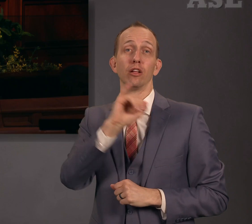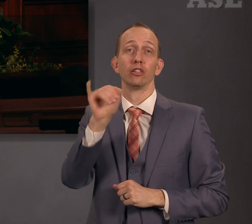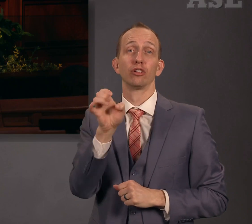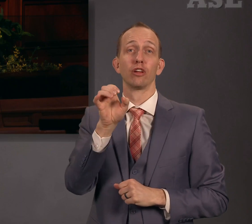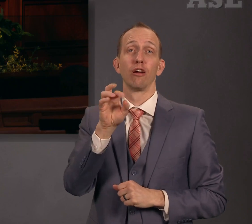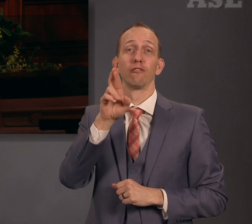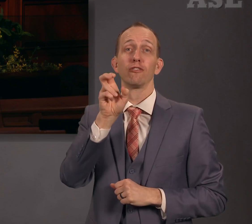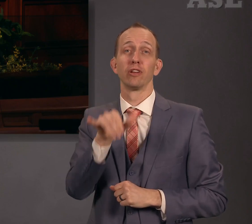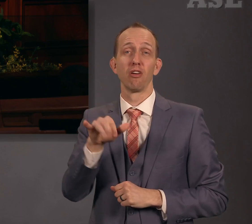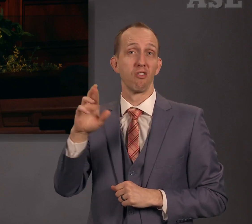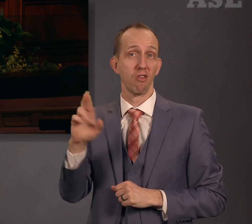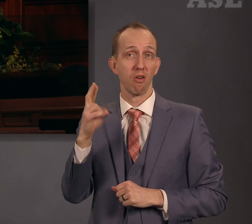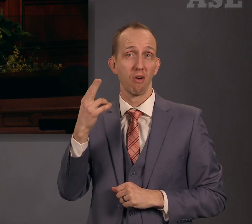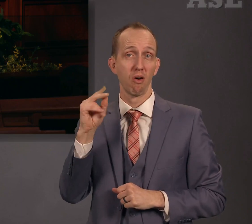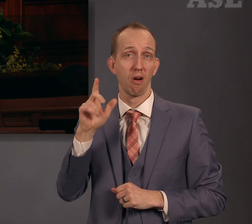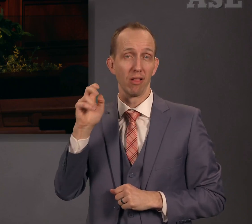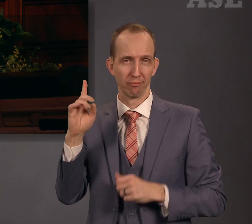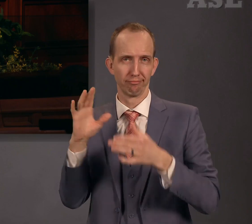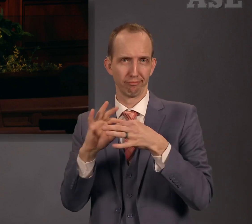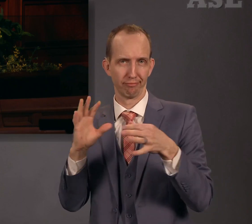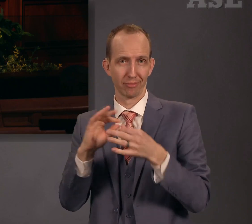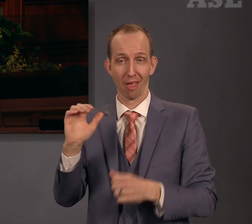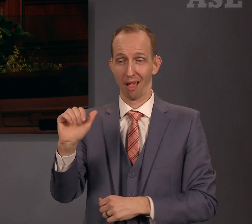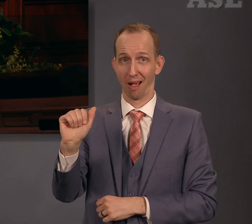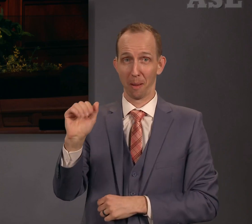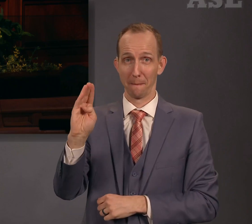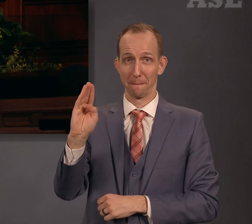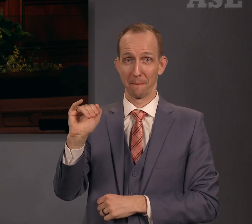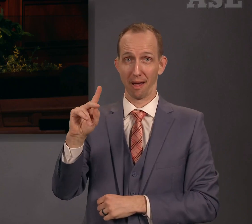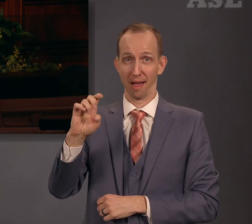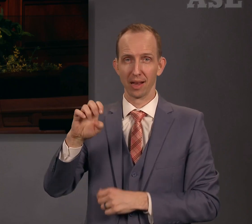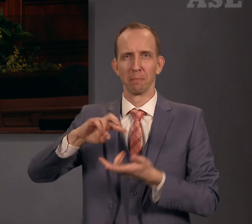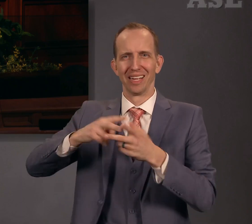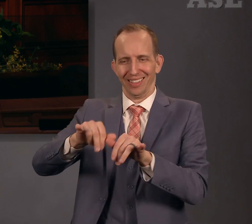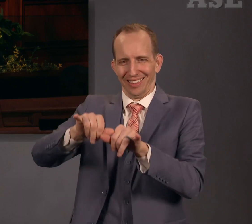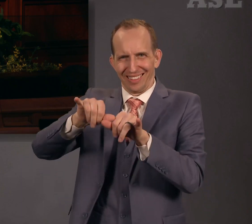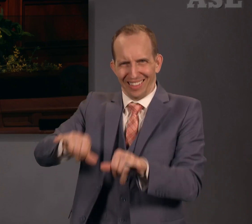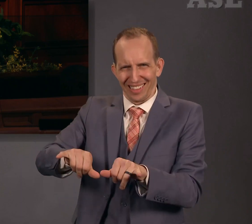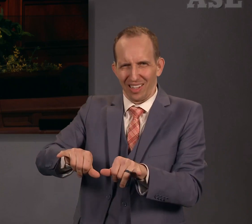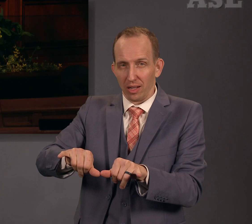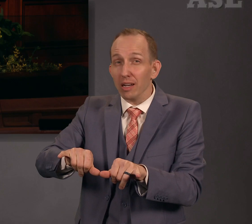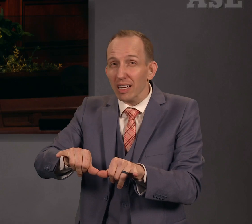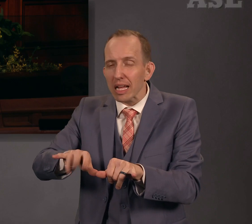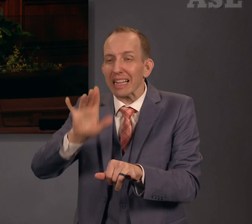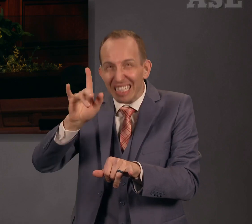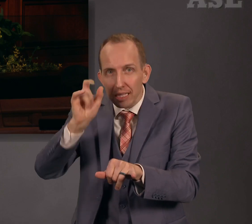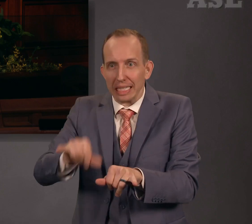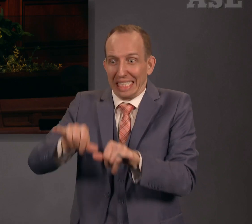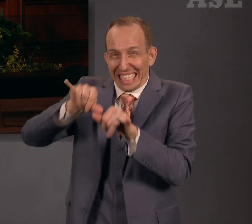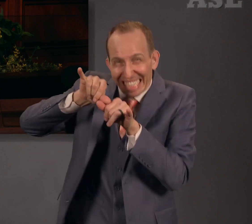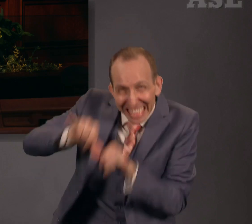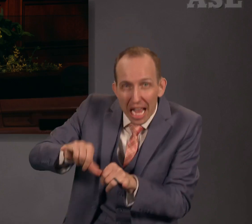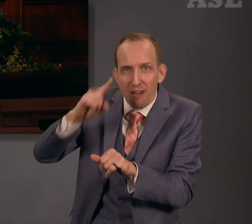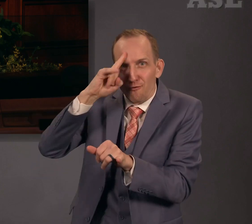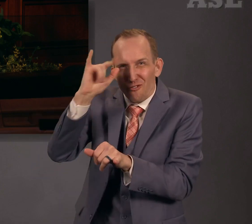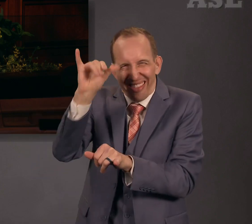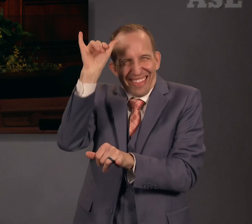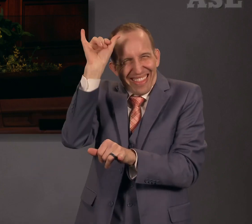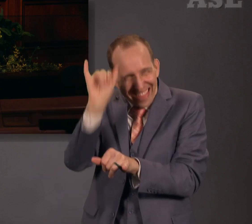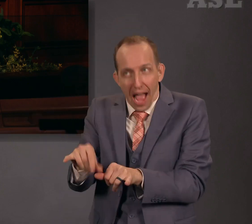"...to stay, but to stay forever." That is the call of the gospel message to everyone in the world. Come,